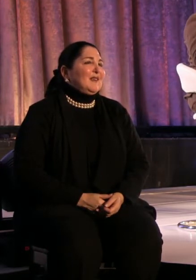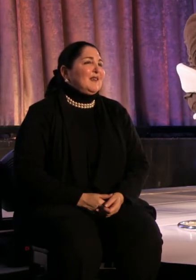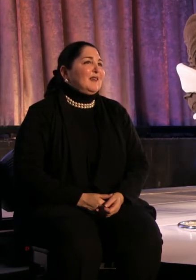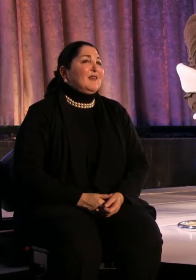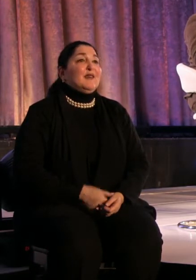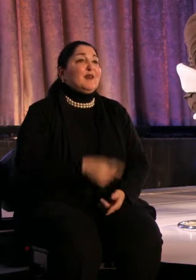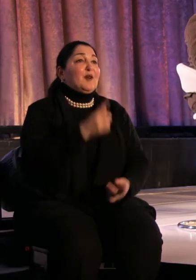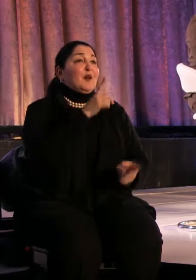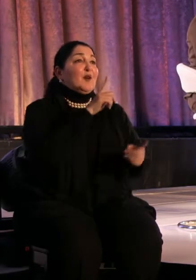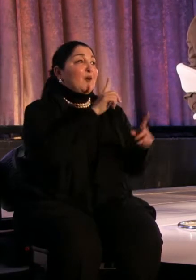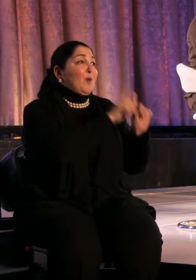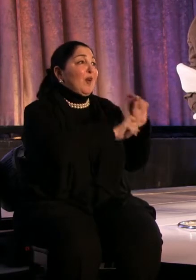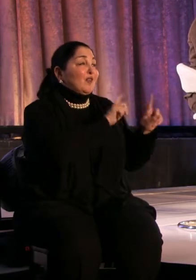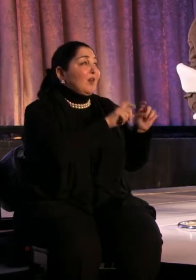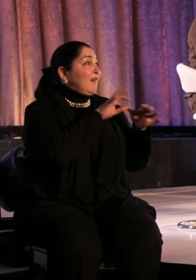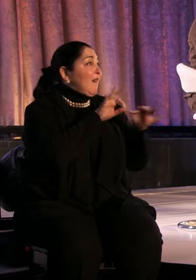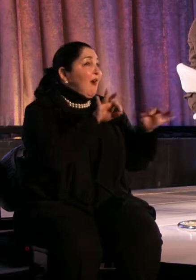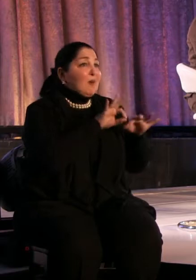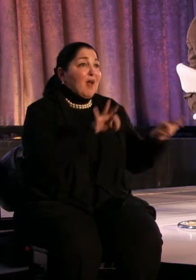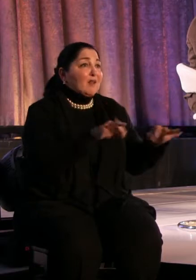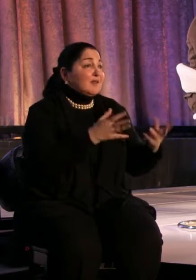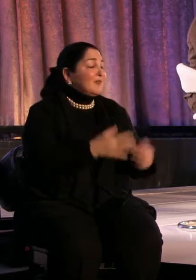Questions? Comments?